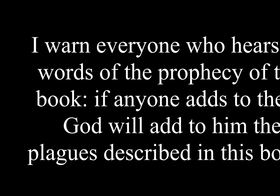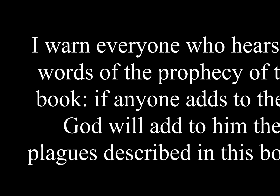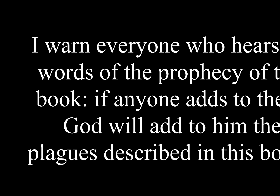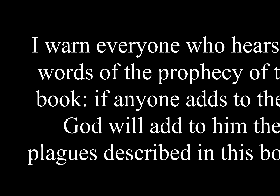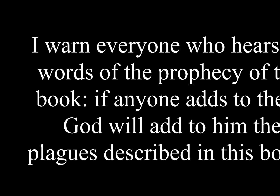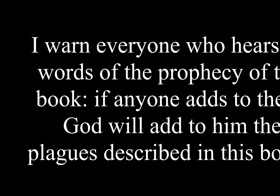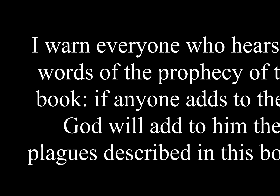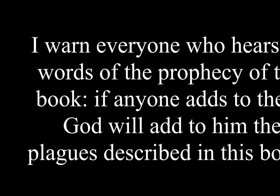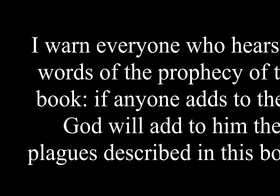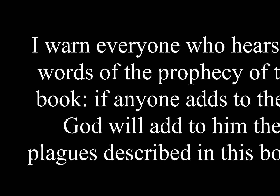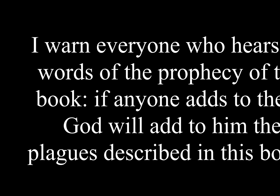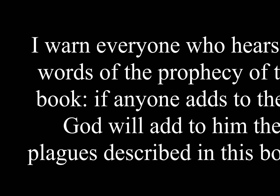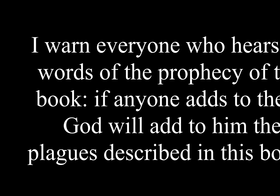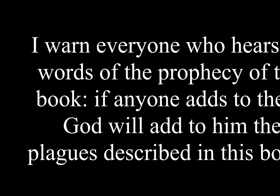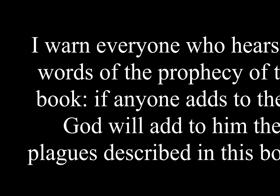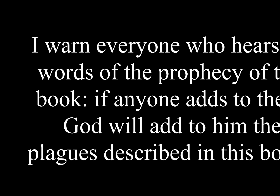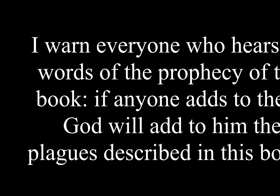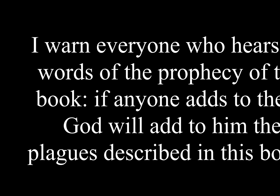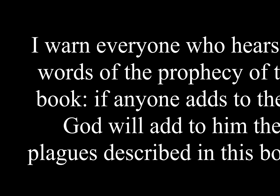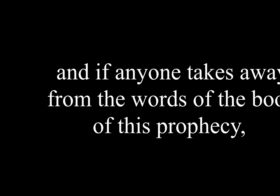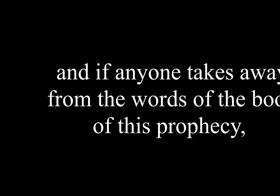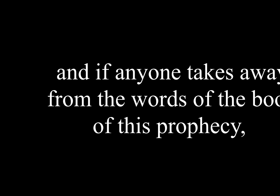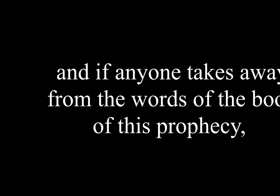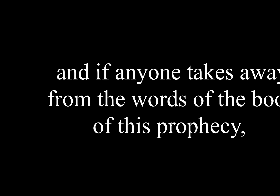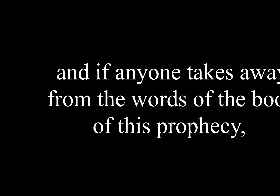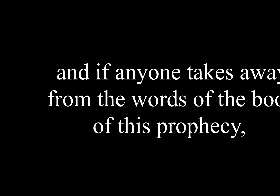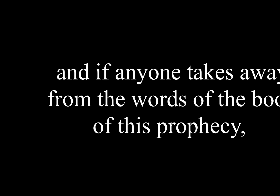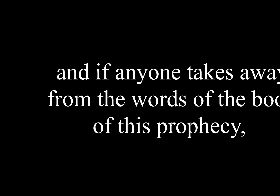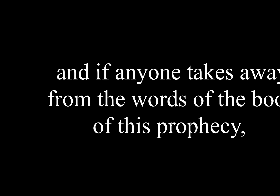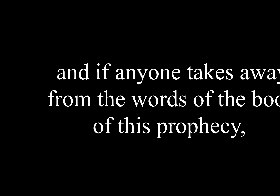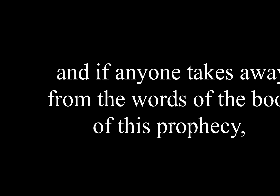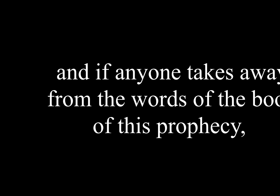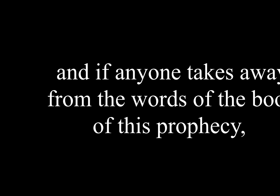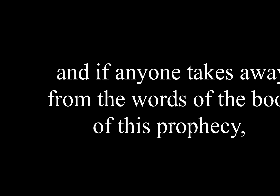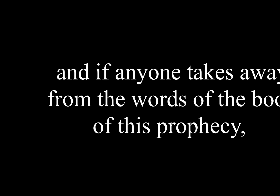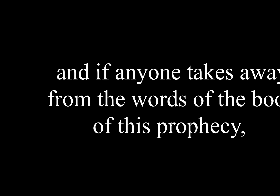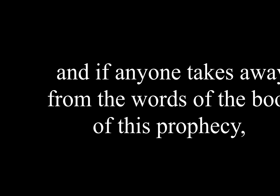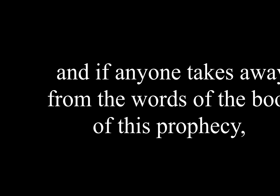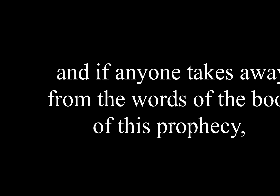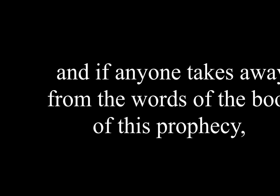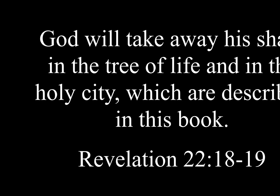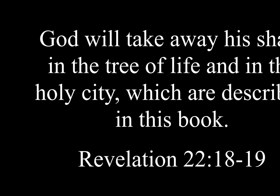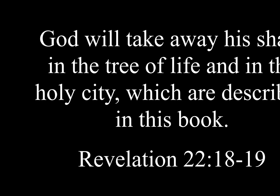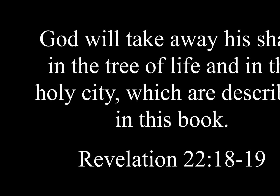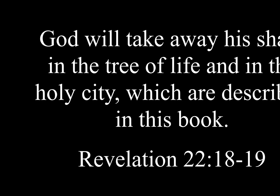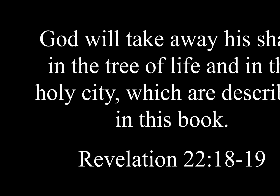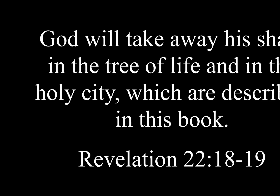God will add to him the plagues described in this book. And if anyone takes away from the words of the book of this prophecy, God will take away